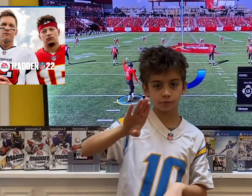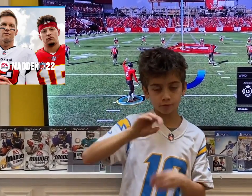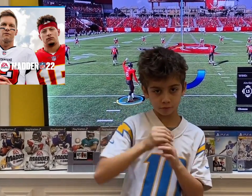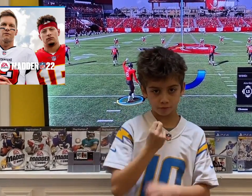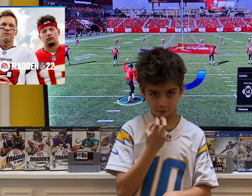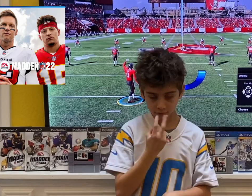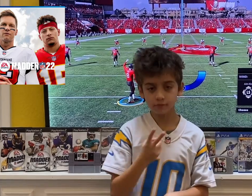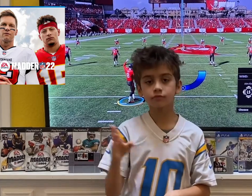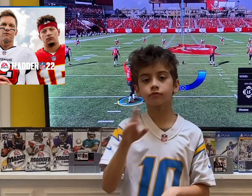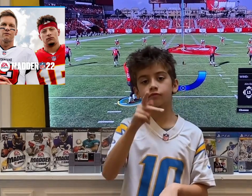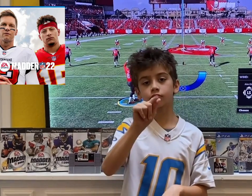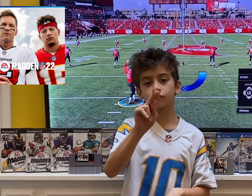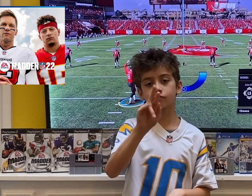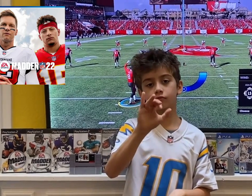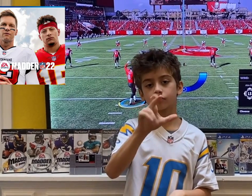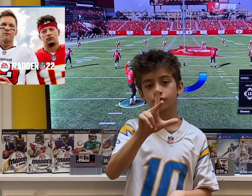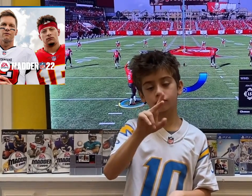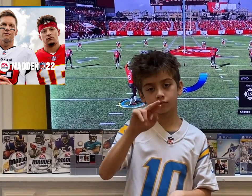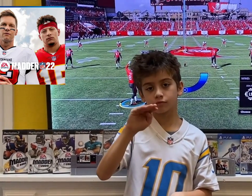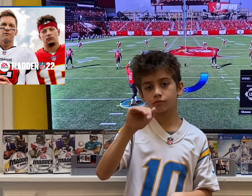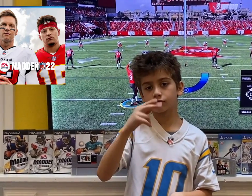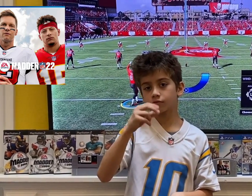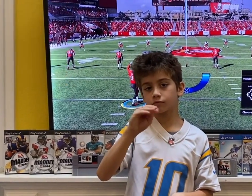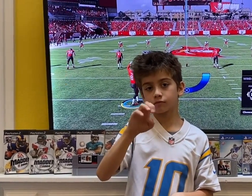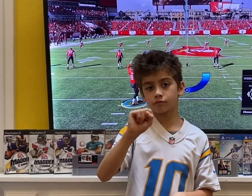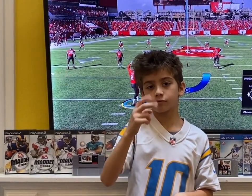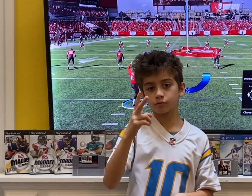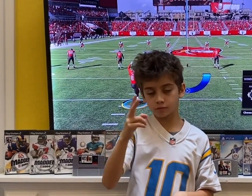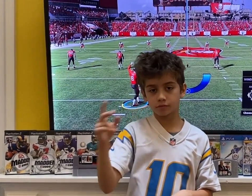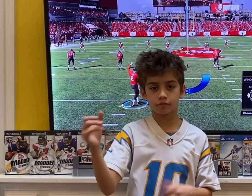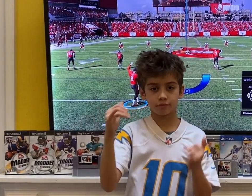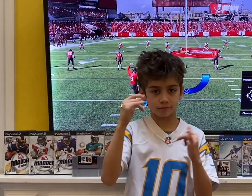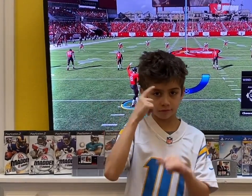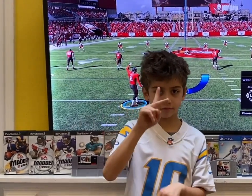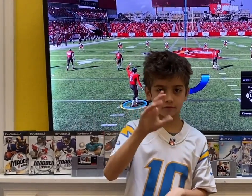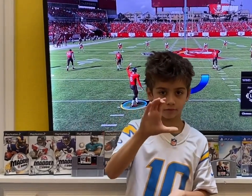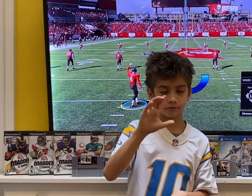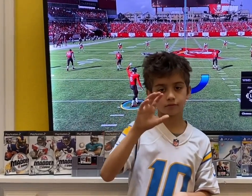and Patrick Mahomes, quarterback number 15 for the Kansas City Chiefs.